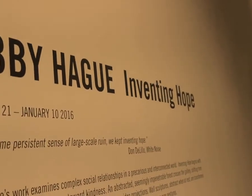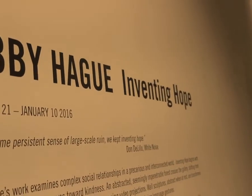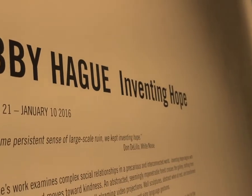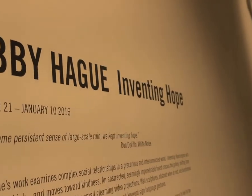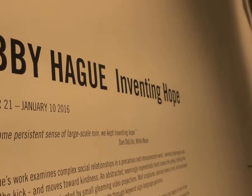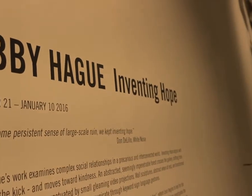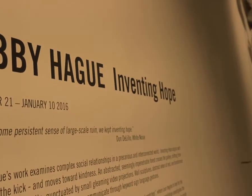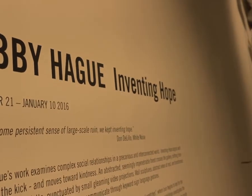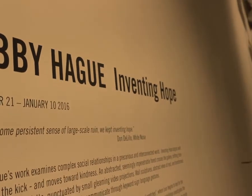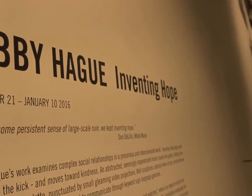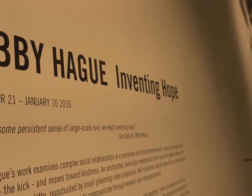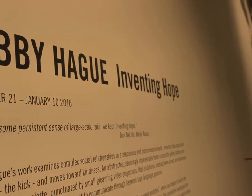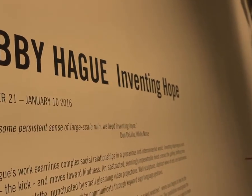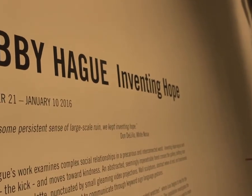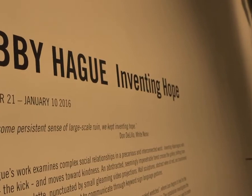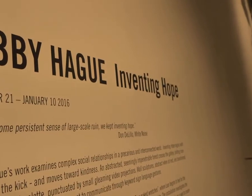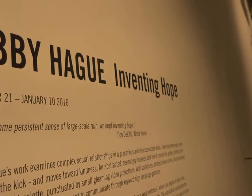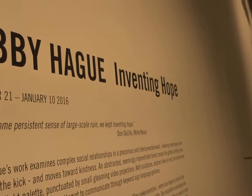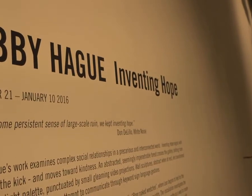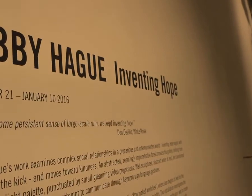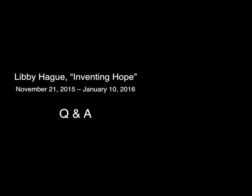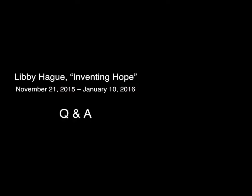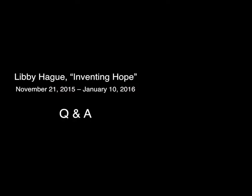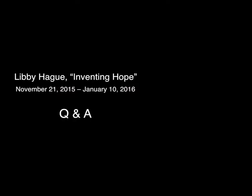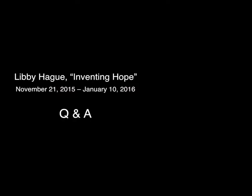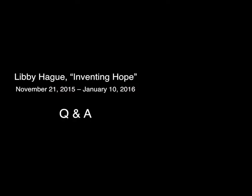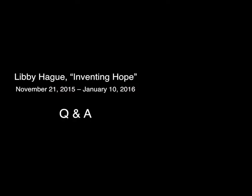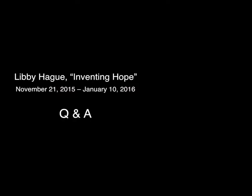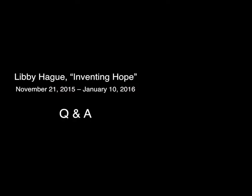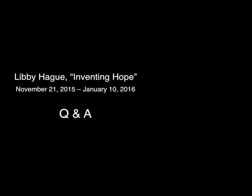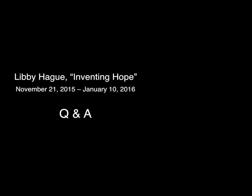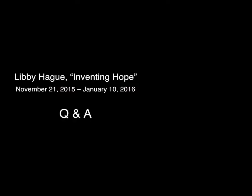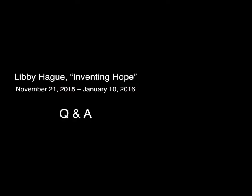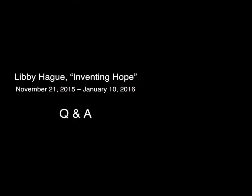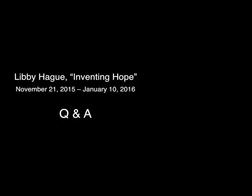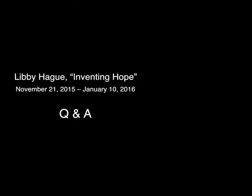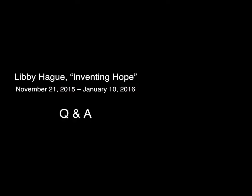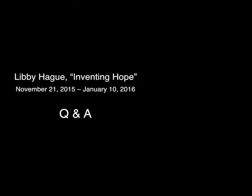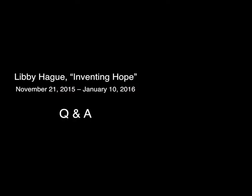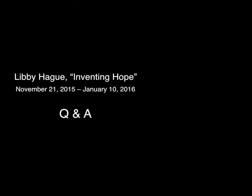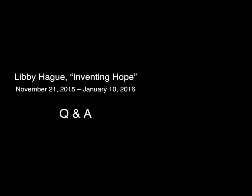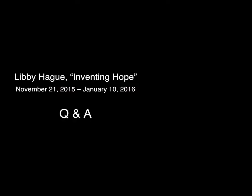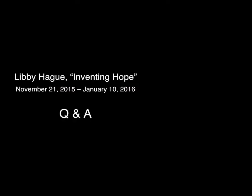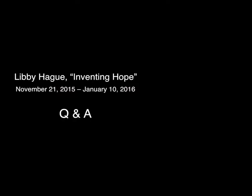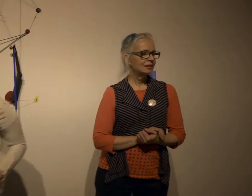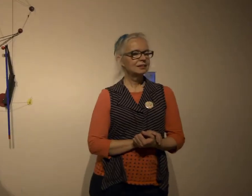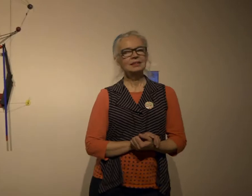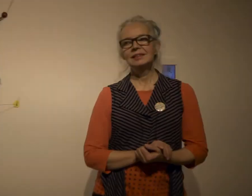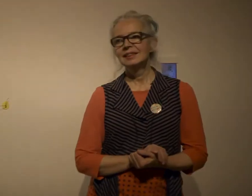maybe I'll just I don't know can everybody hear me is that good louder yeah